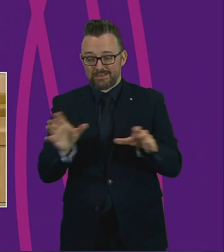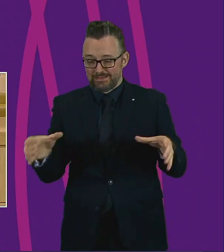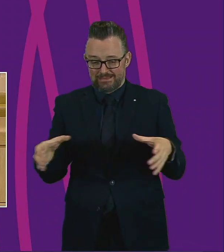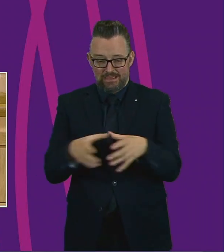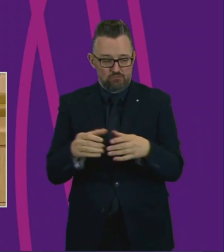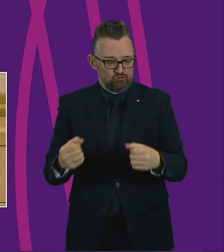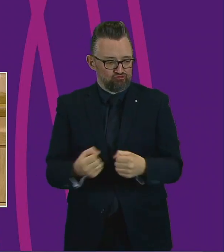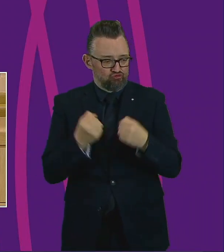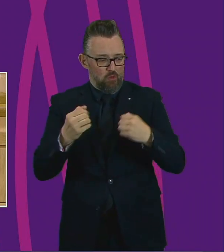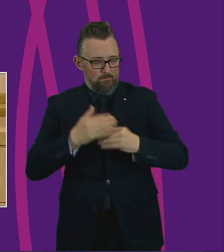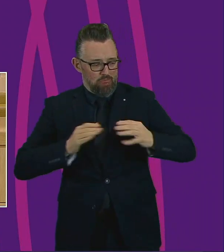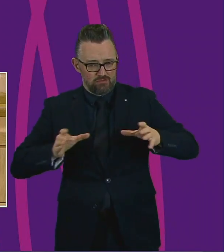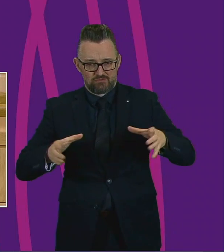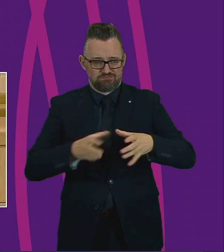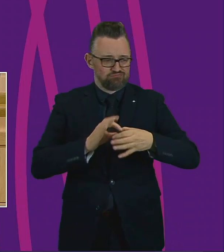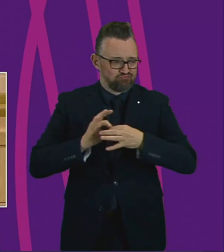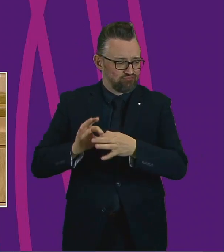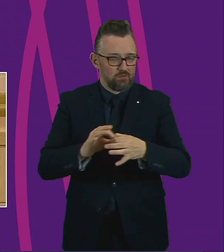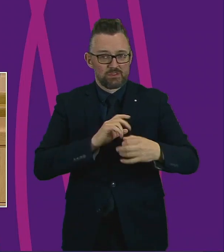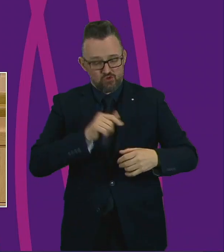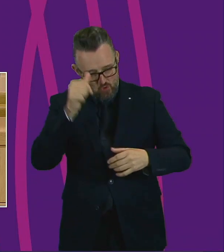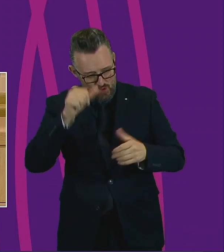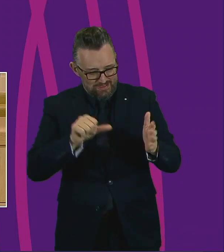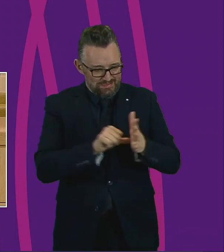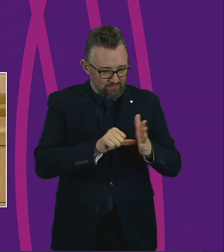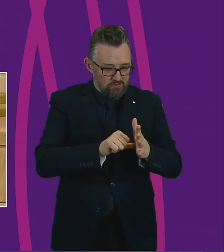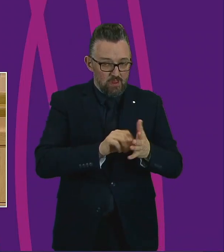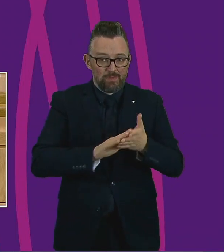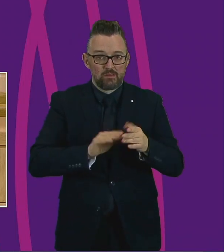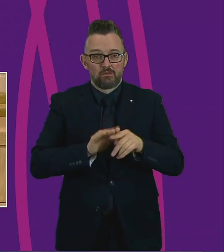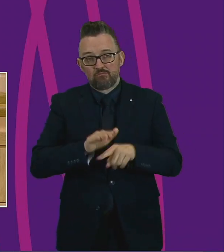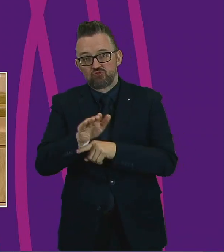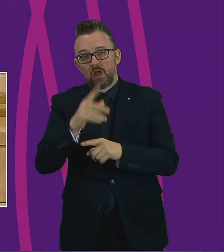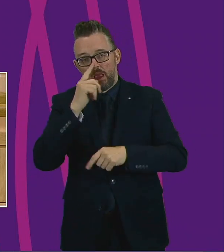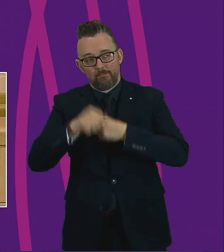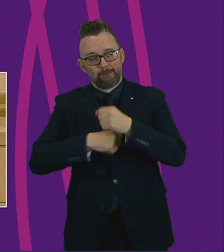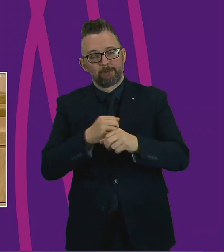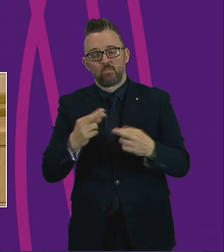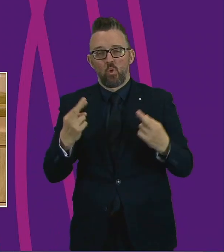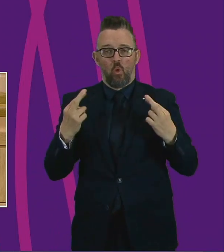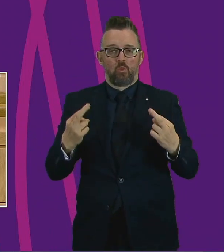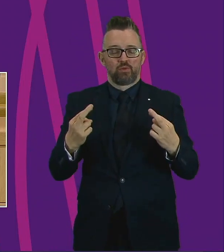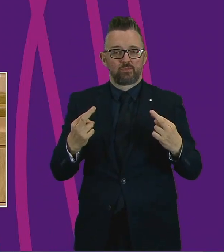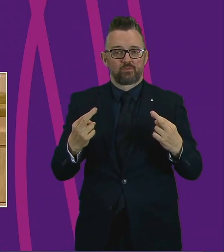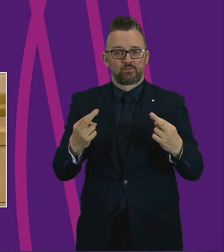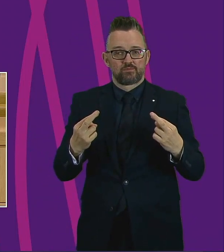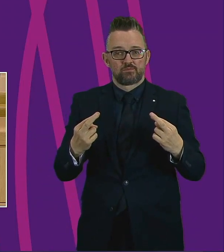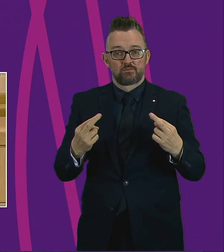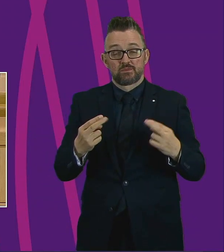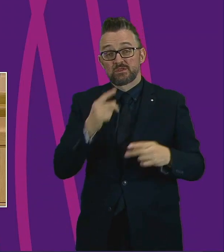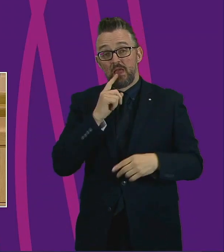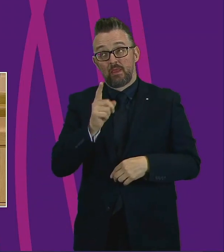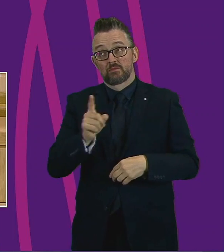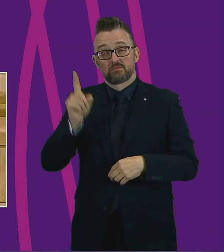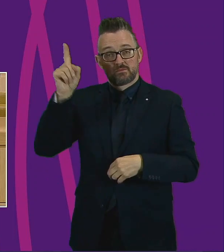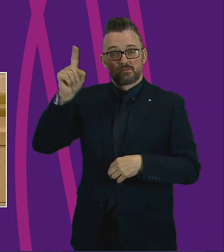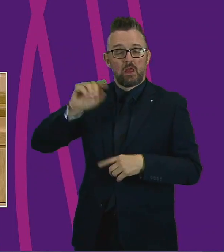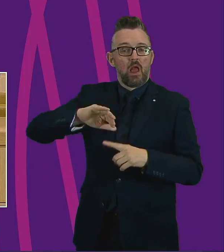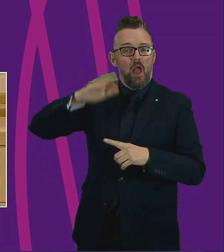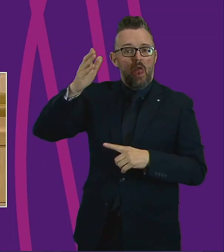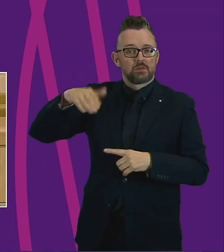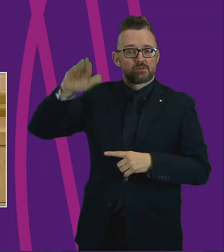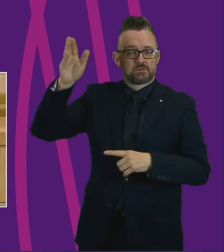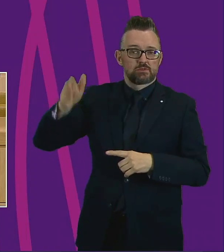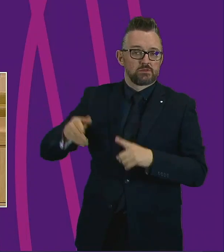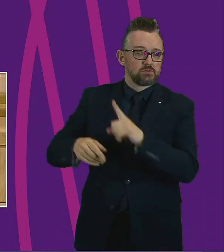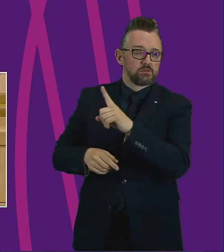and hardship which can generate hope and positivity and that is what has happened in the Highlands. Social